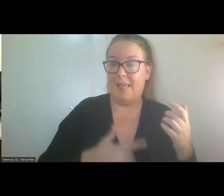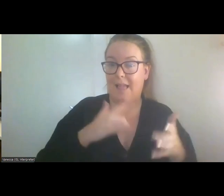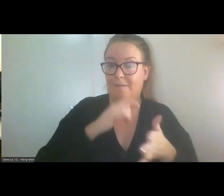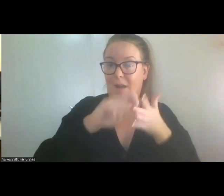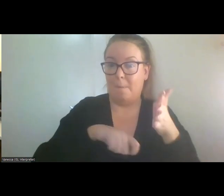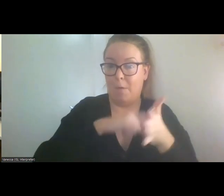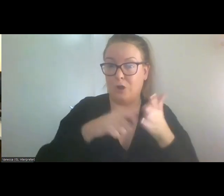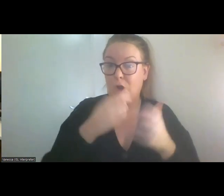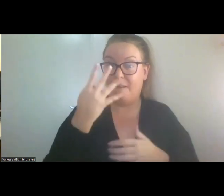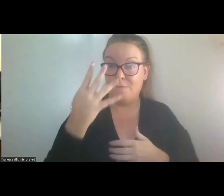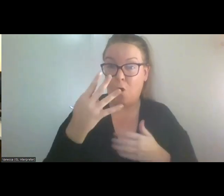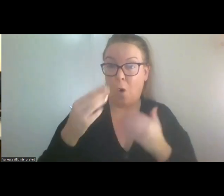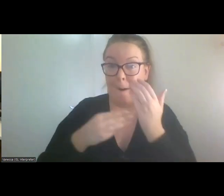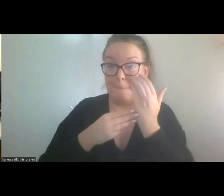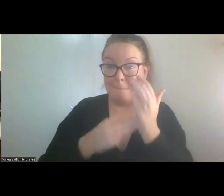million views.